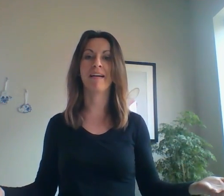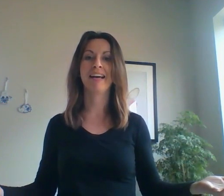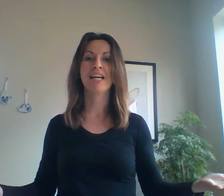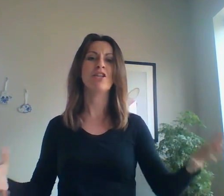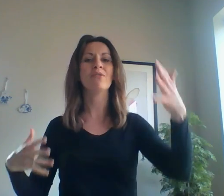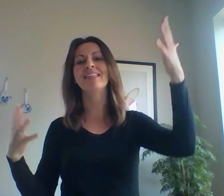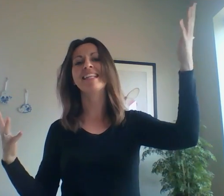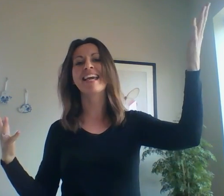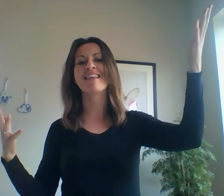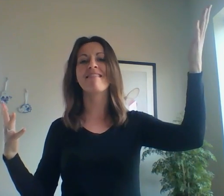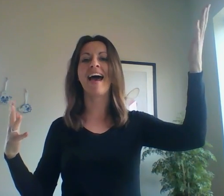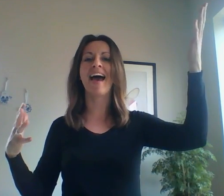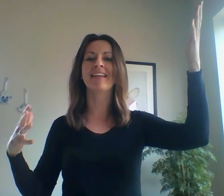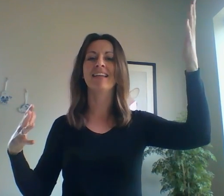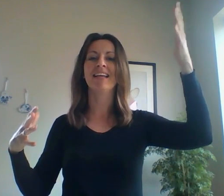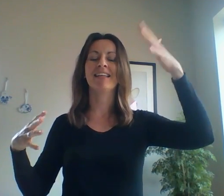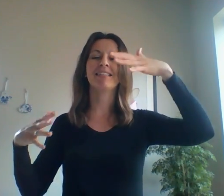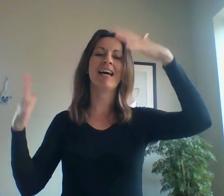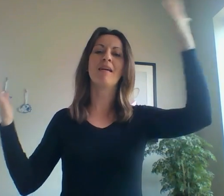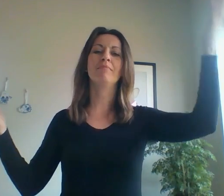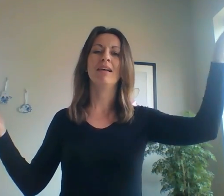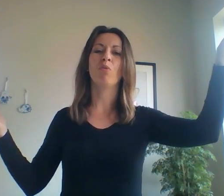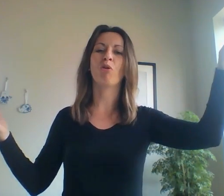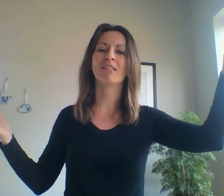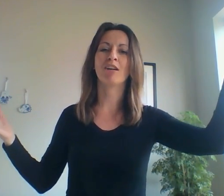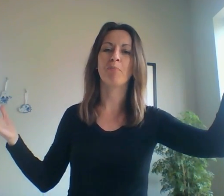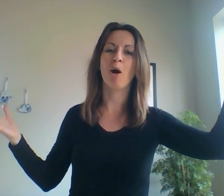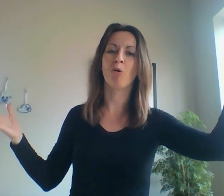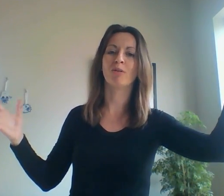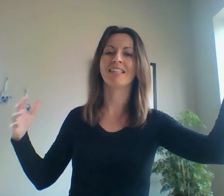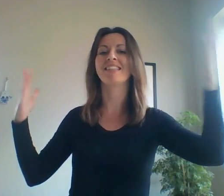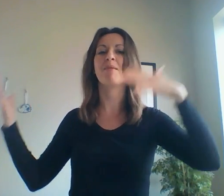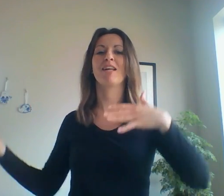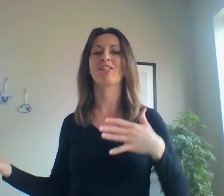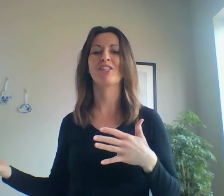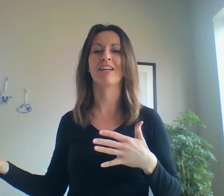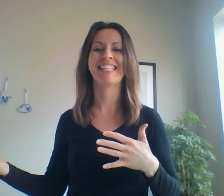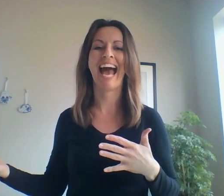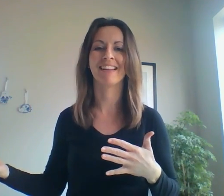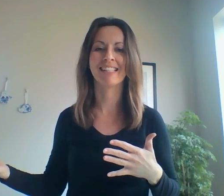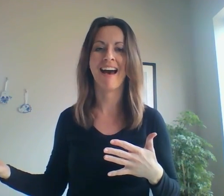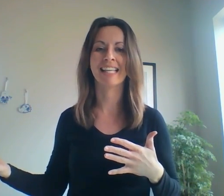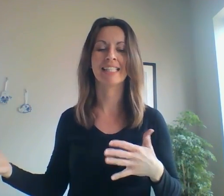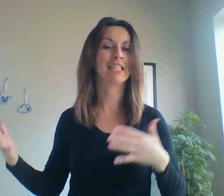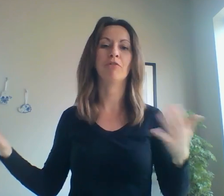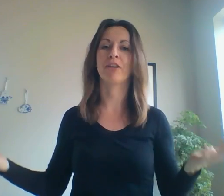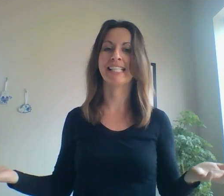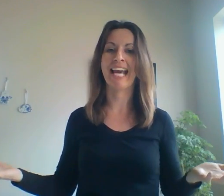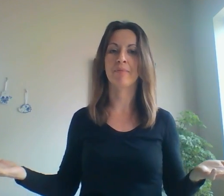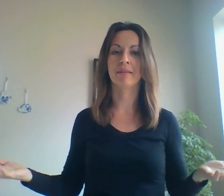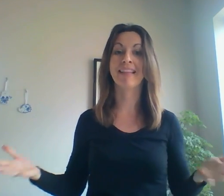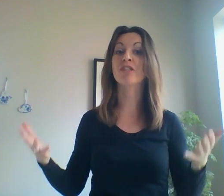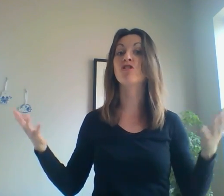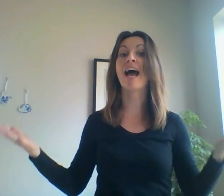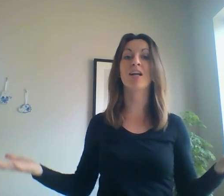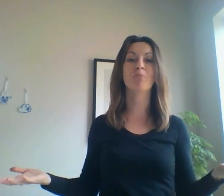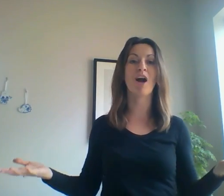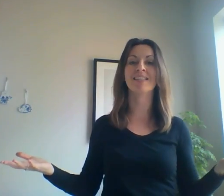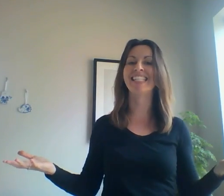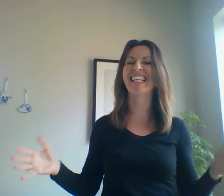noticing that some words are bold and some letters are italicized. For example, that shallow processing